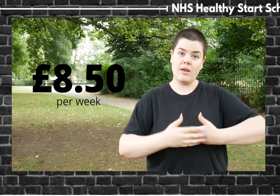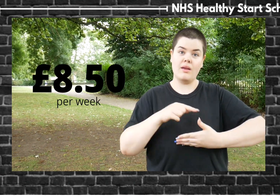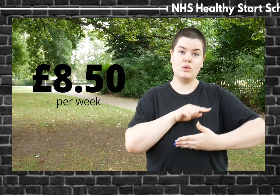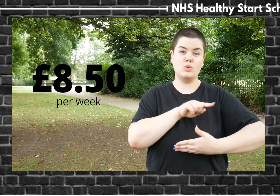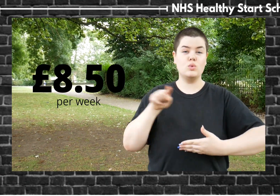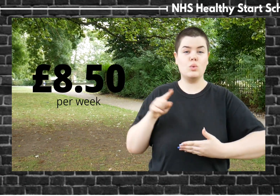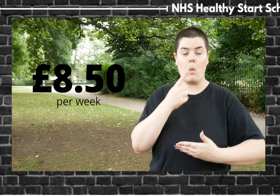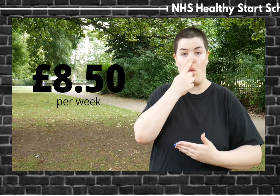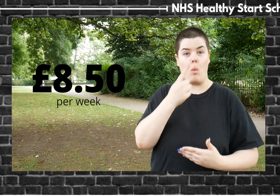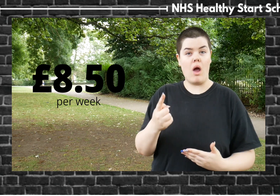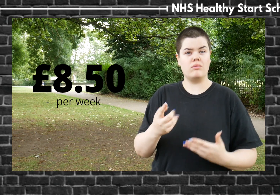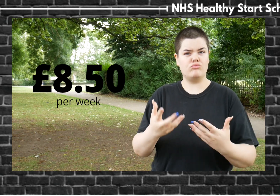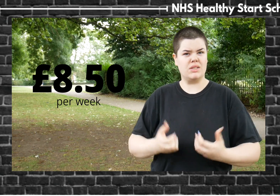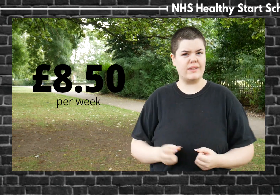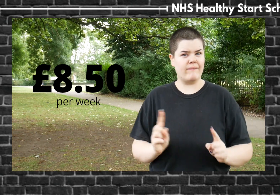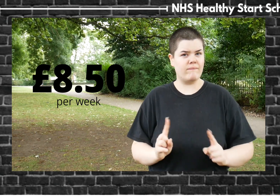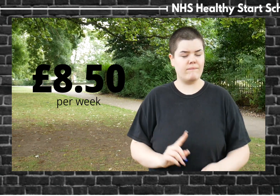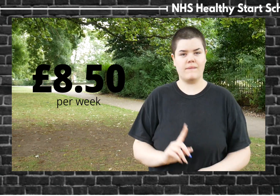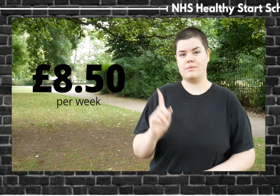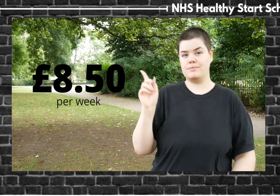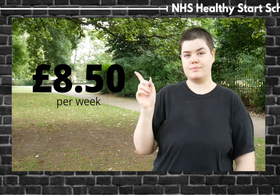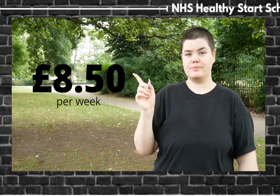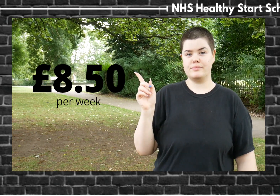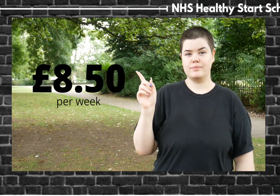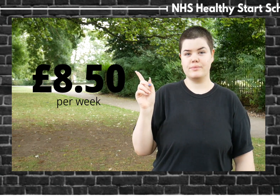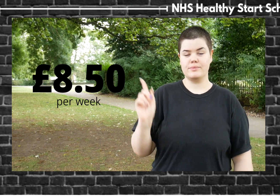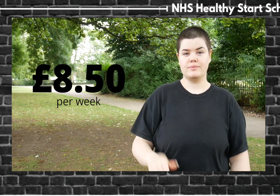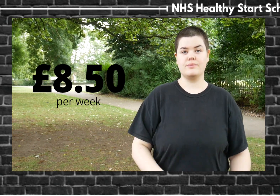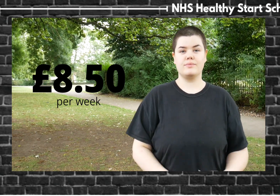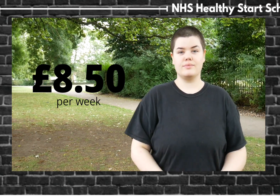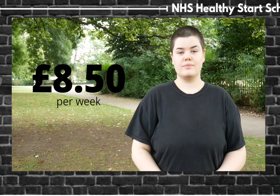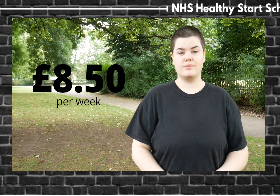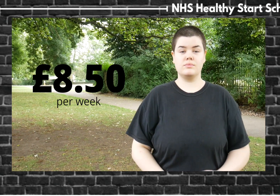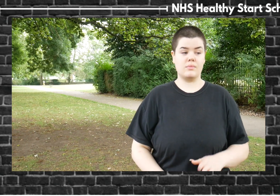Newborn baby to 1 year old, £8.50 per week